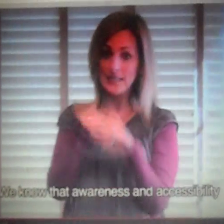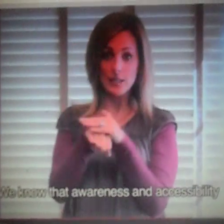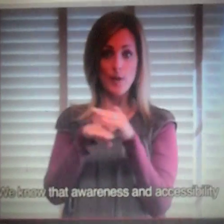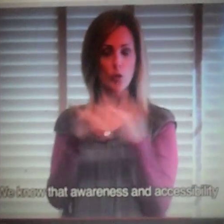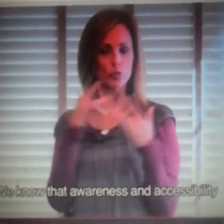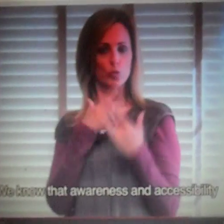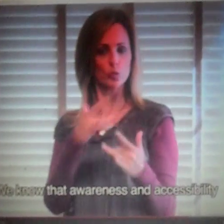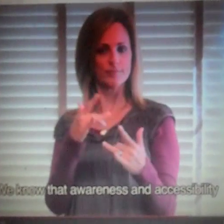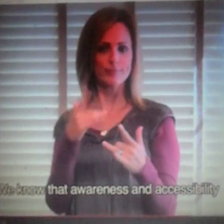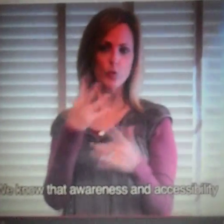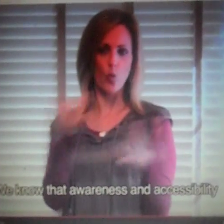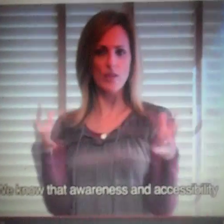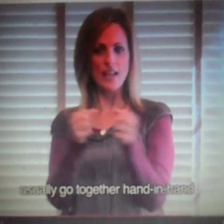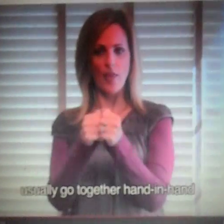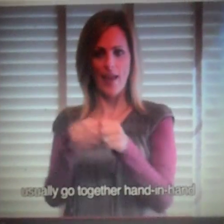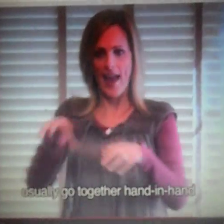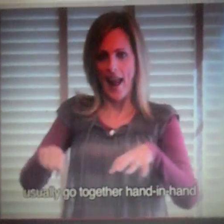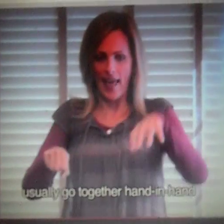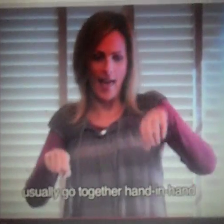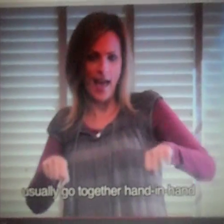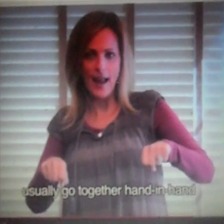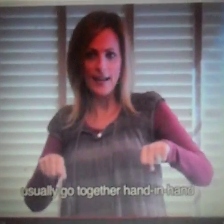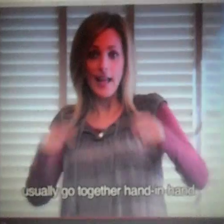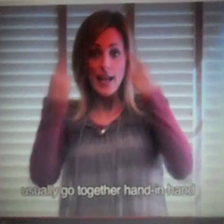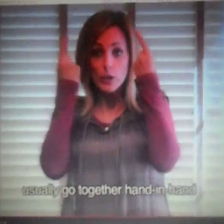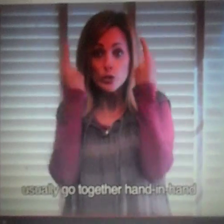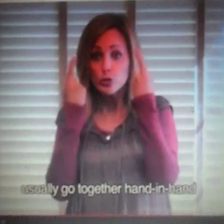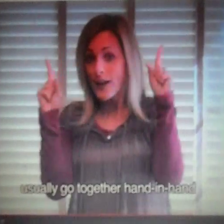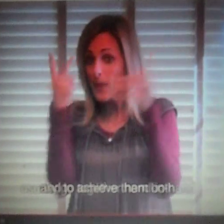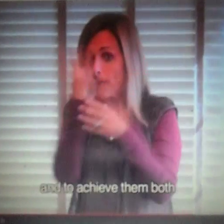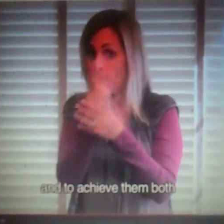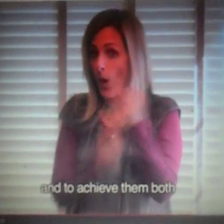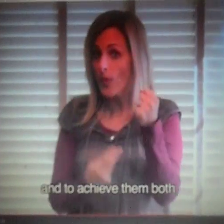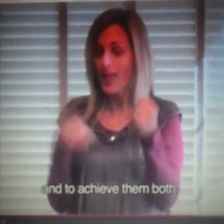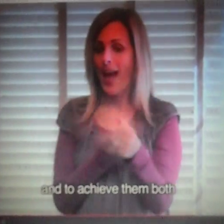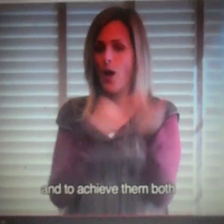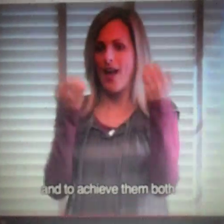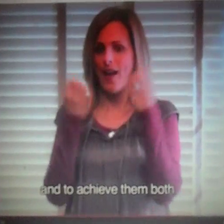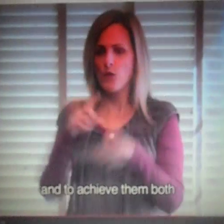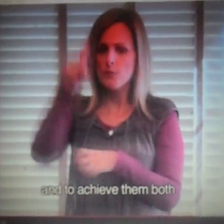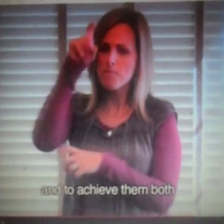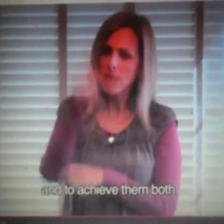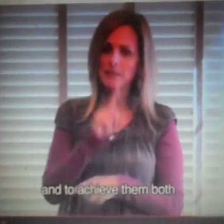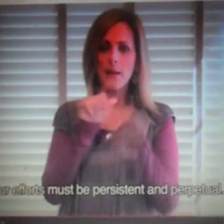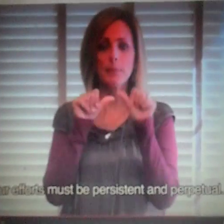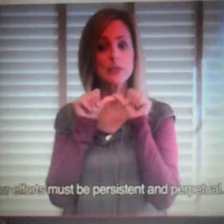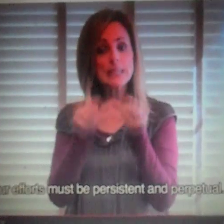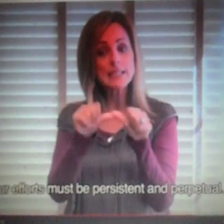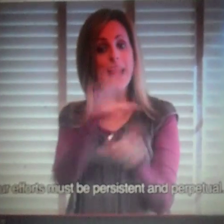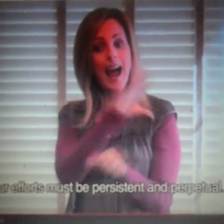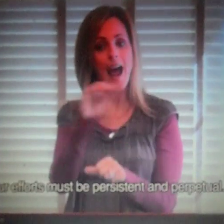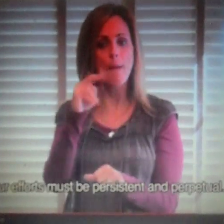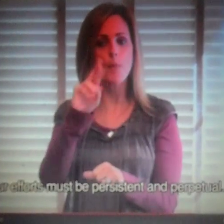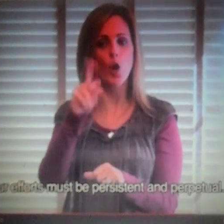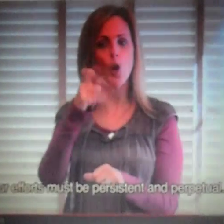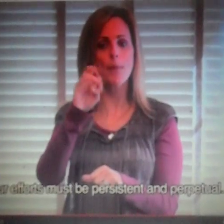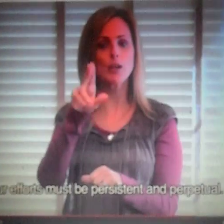awareness and accessibility usually go together hand in hand and to achieve them both, our efforts must be persistent